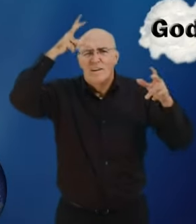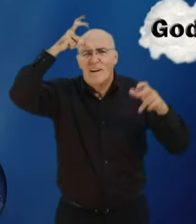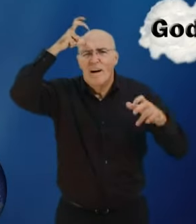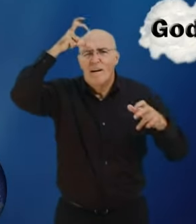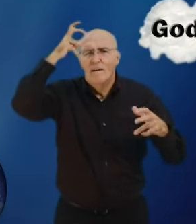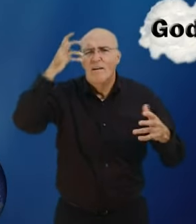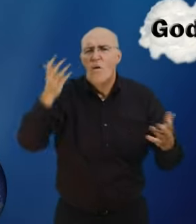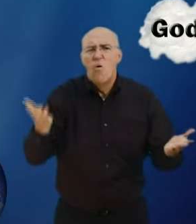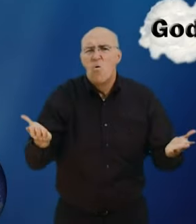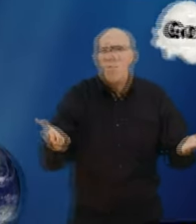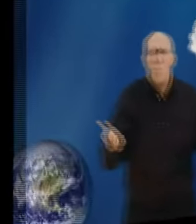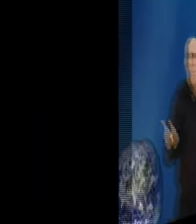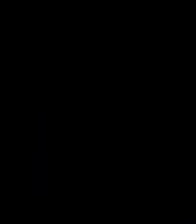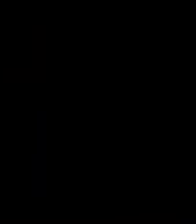and who is the devil